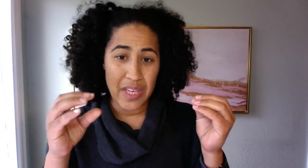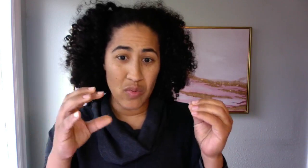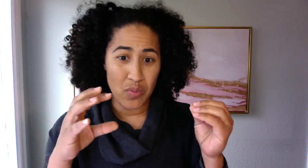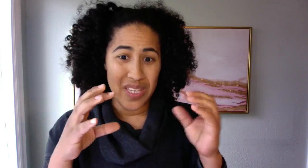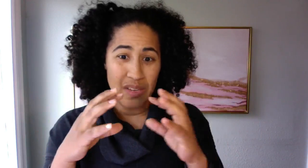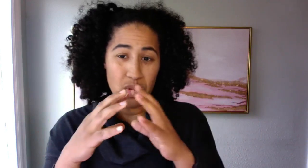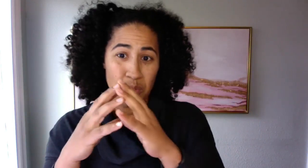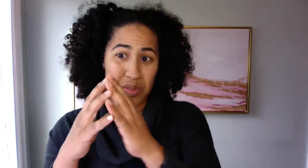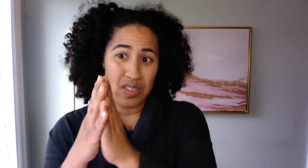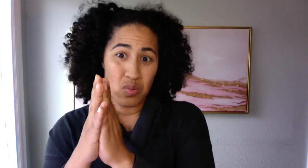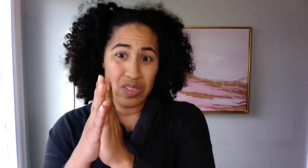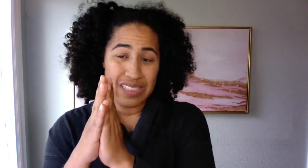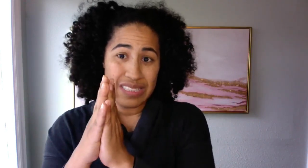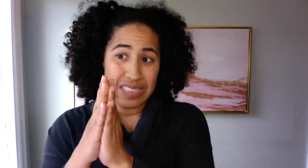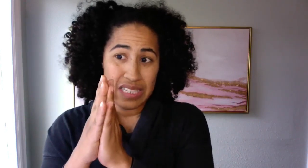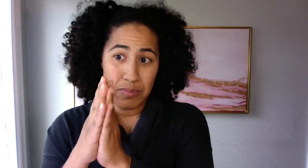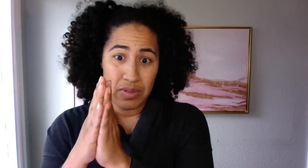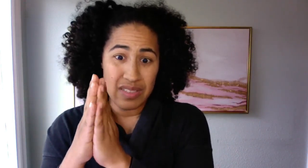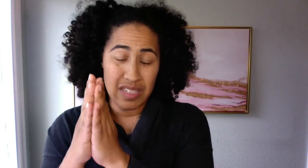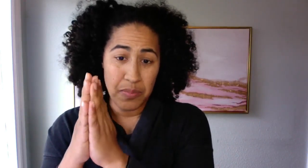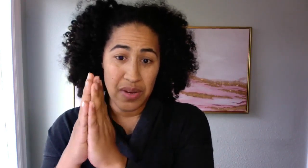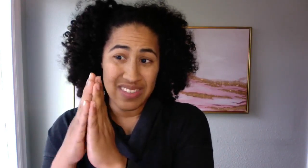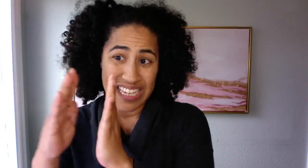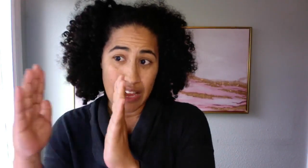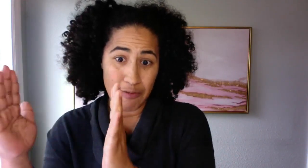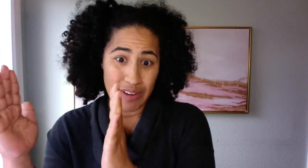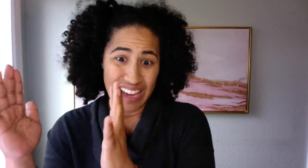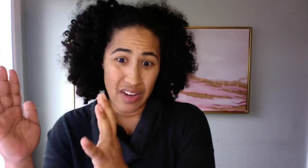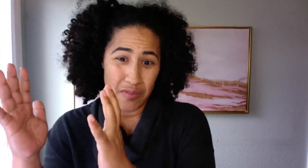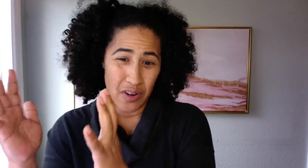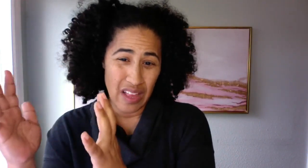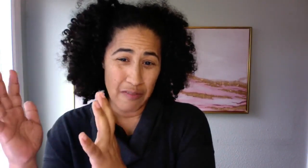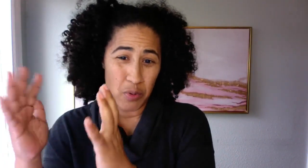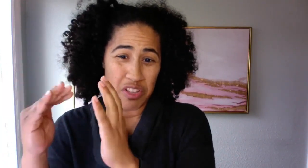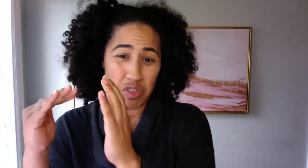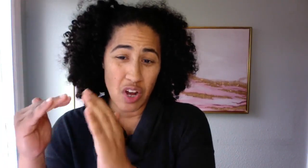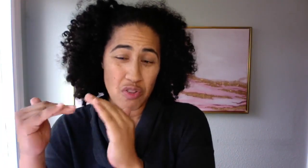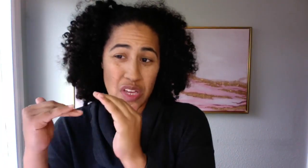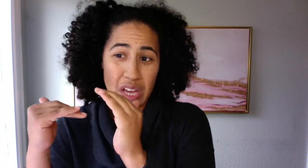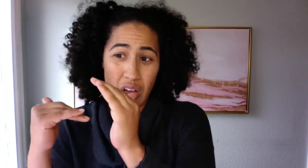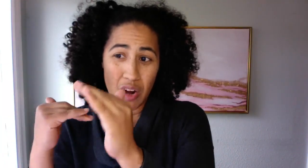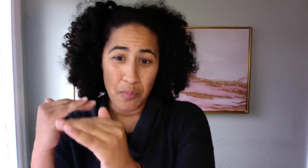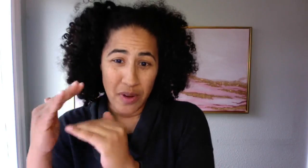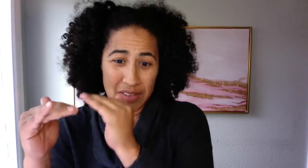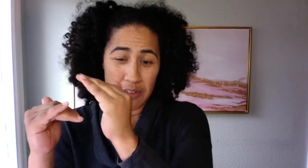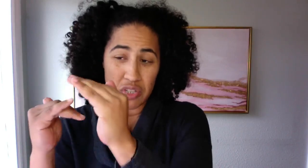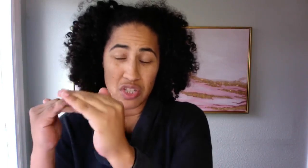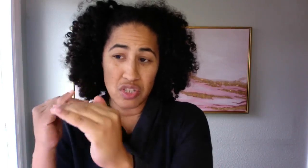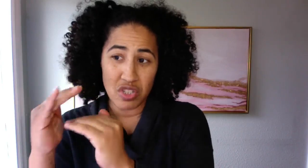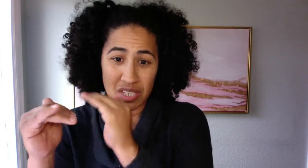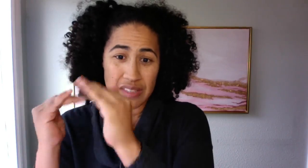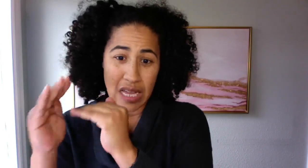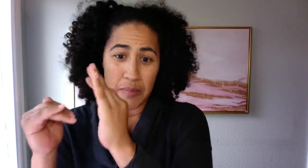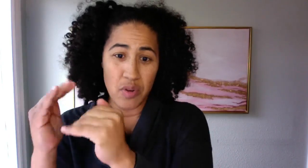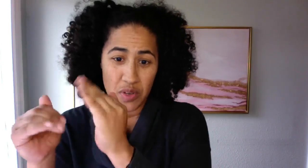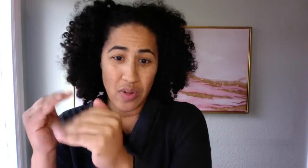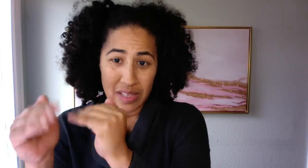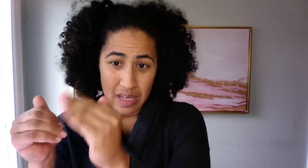it will be, we will, this will disable us and impair us in every area of our life. We are, our brain function is just not moving well enough